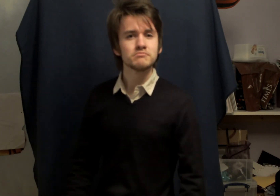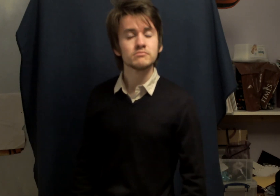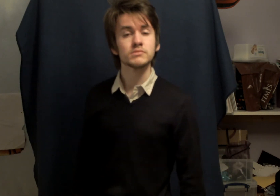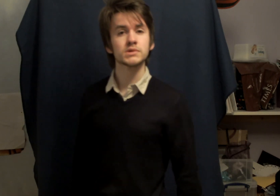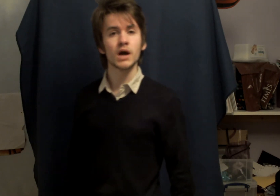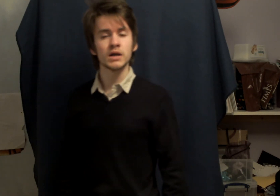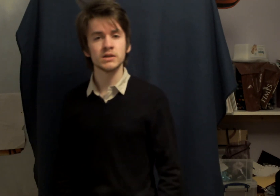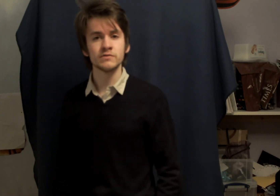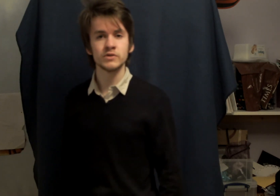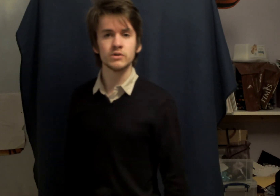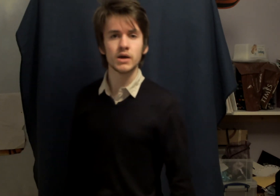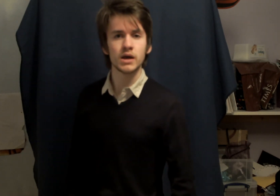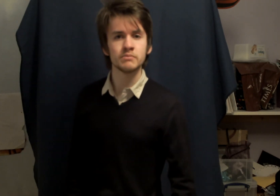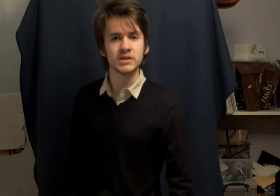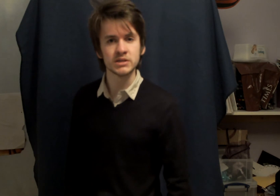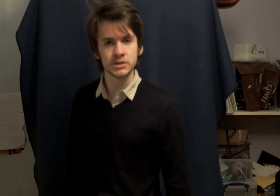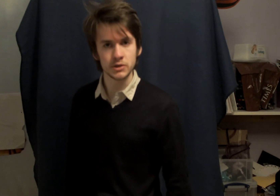Please...I love you and I miss you.